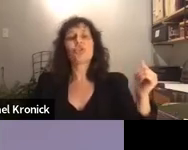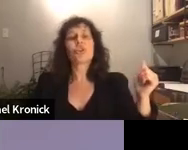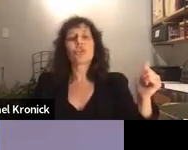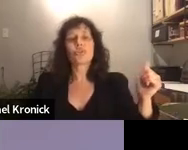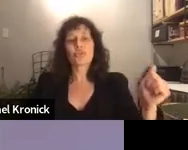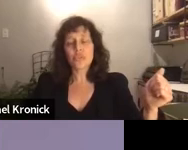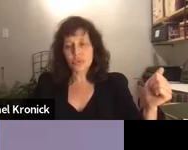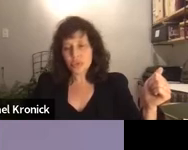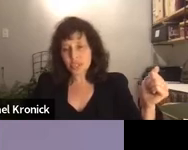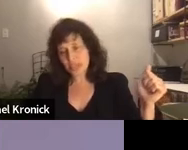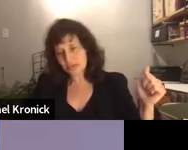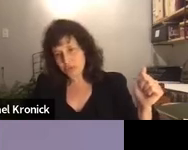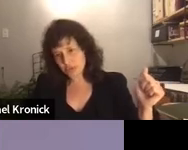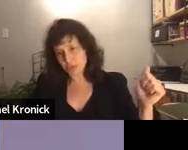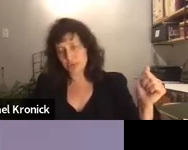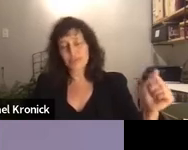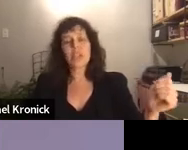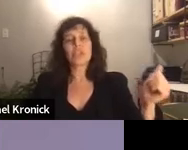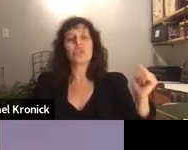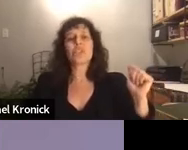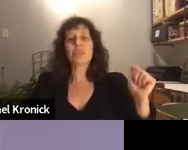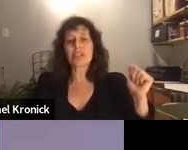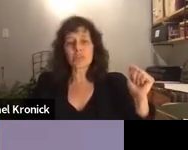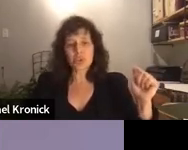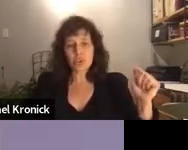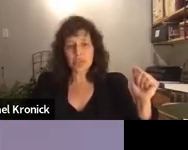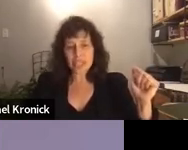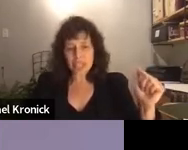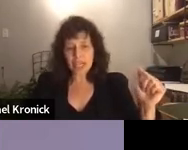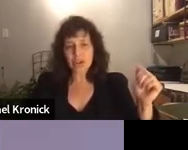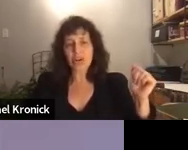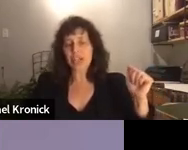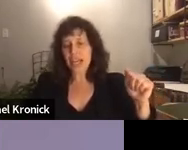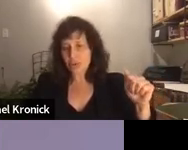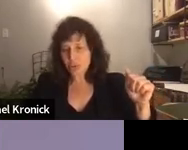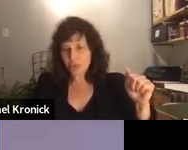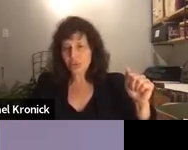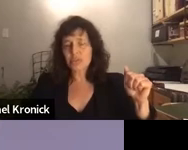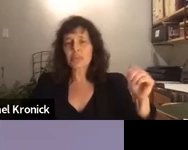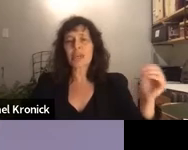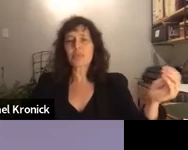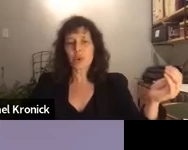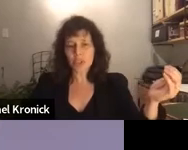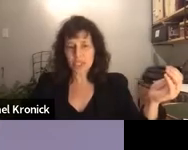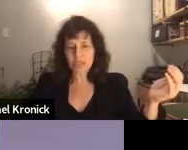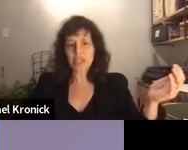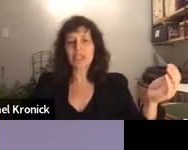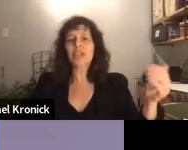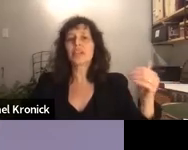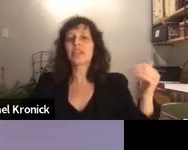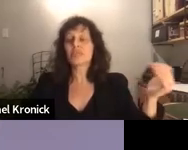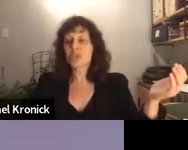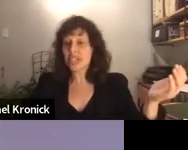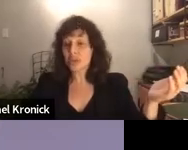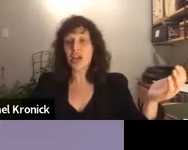She started to refuse to eat food. She would spend the majority of the day on a couch, sometimes watching TV,